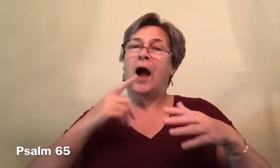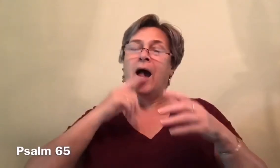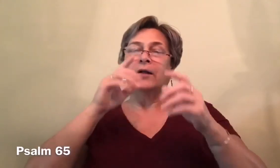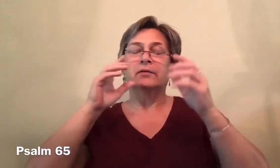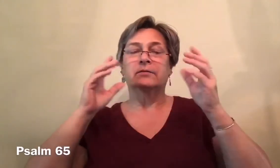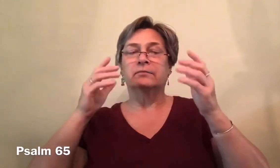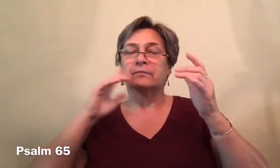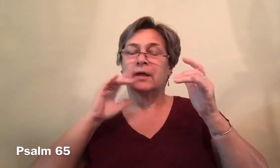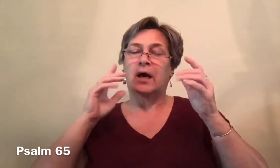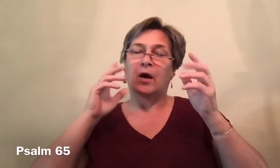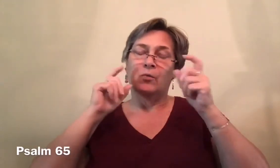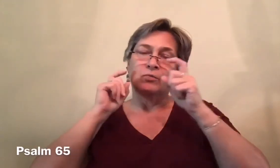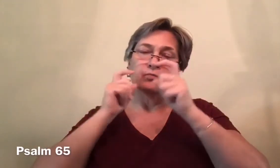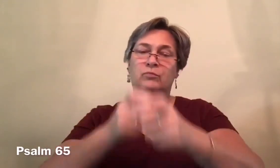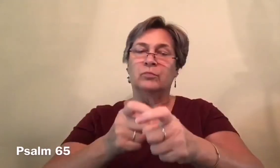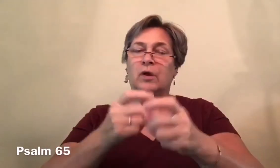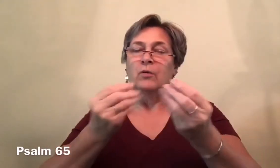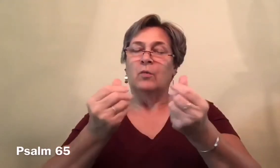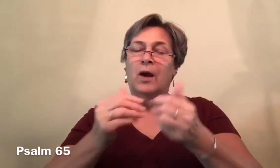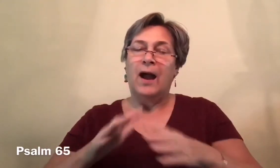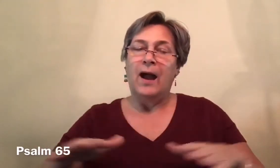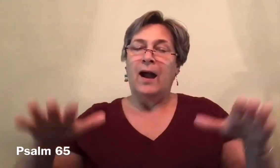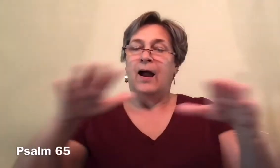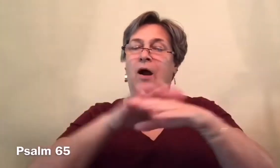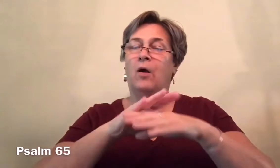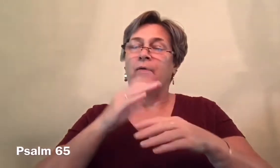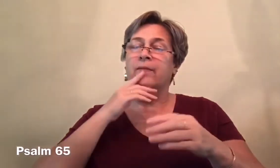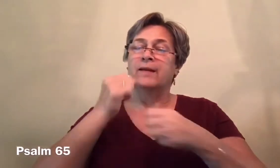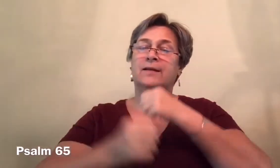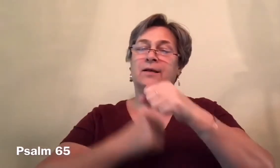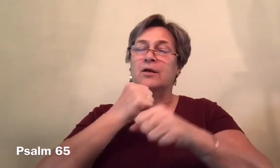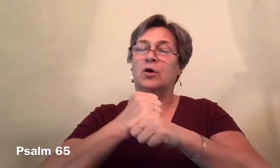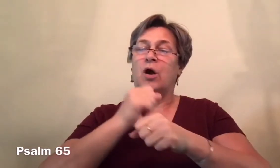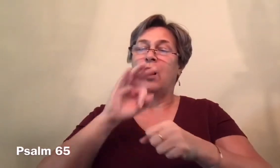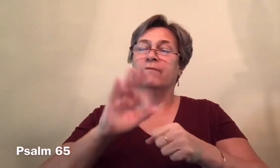You have crowned the year with your bounty,